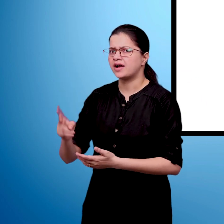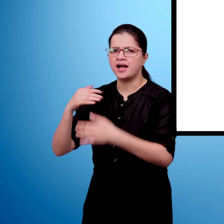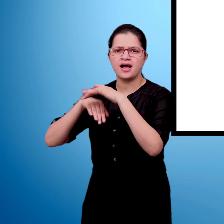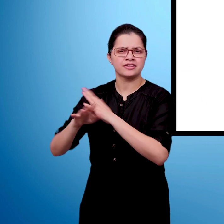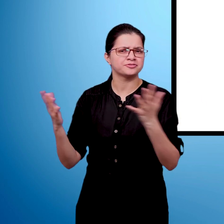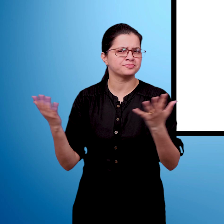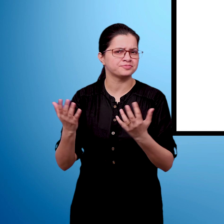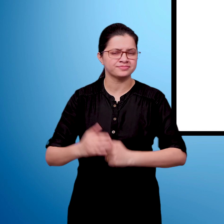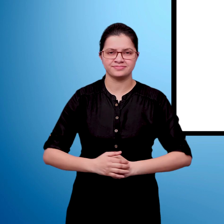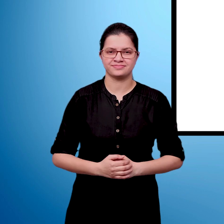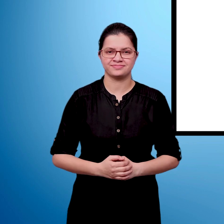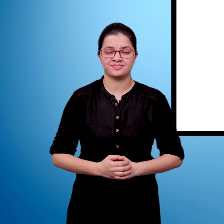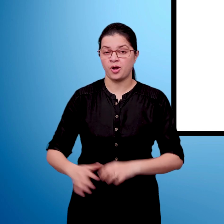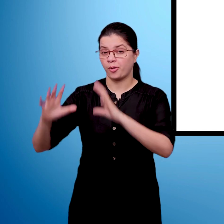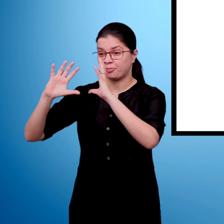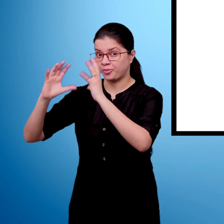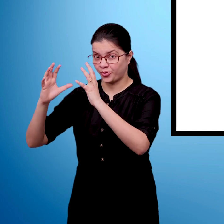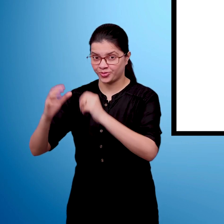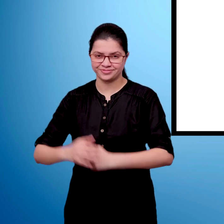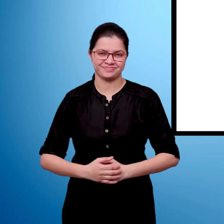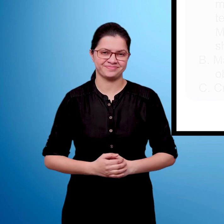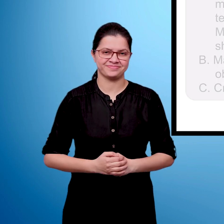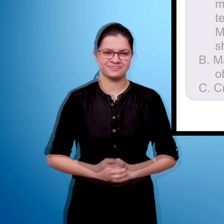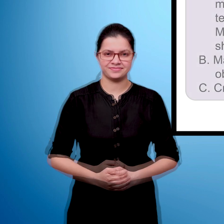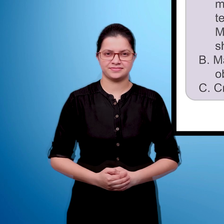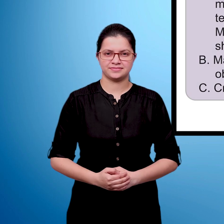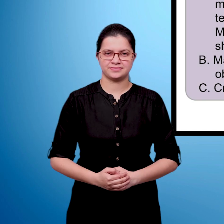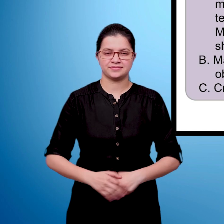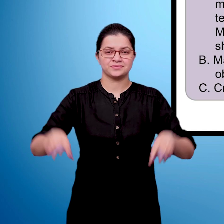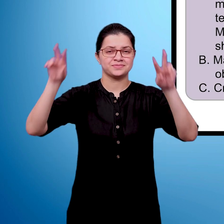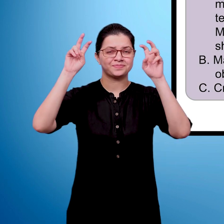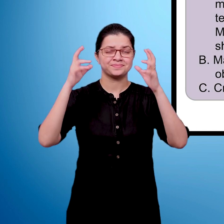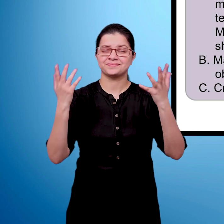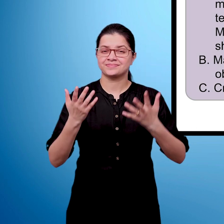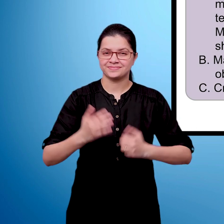slides. Project work